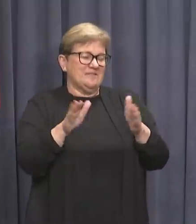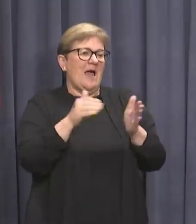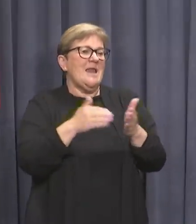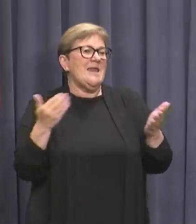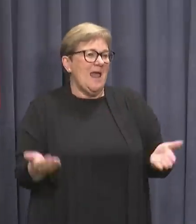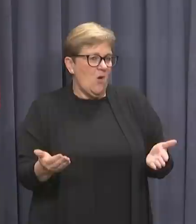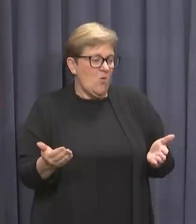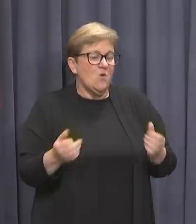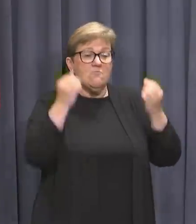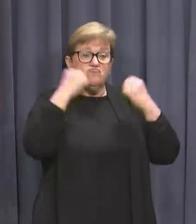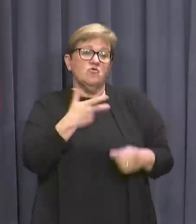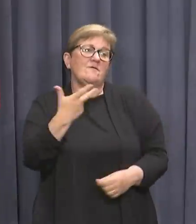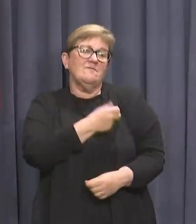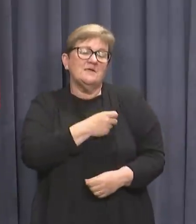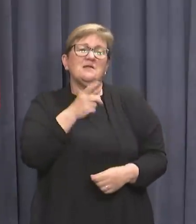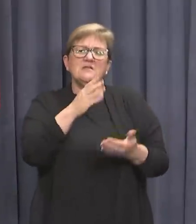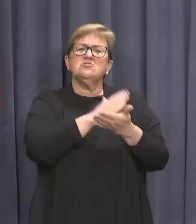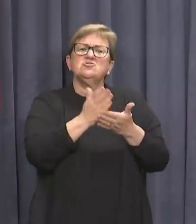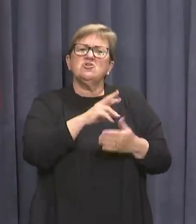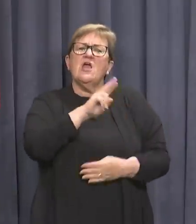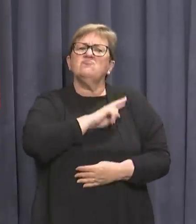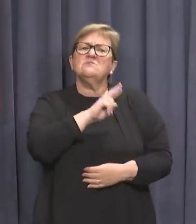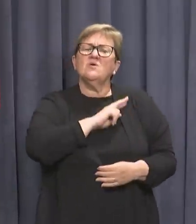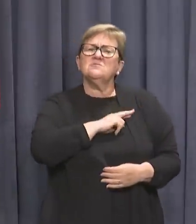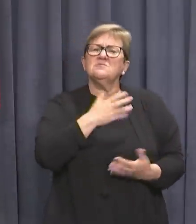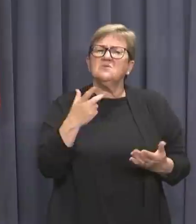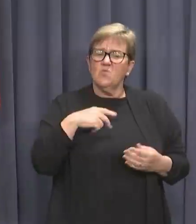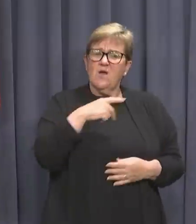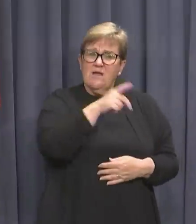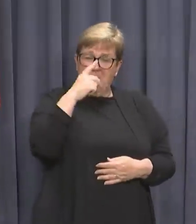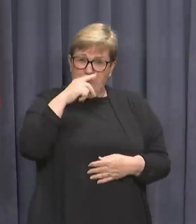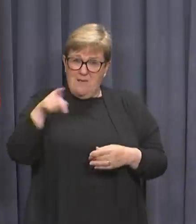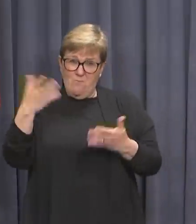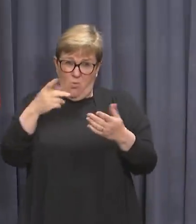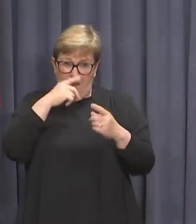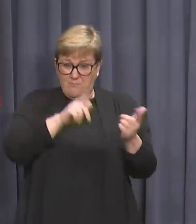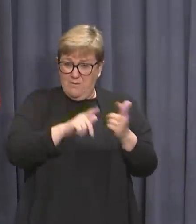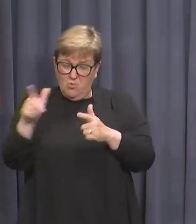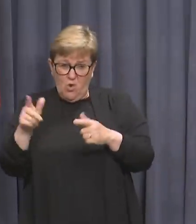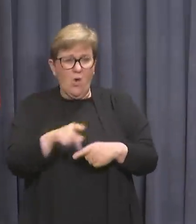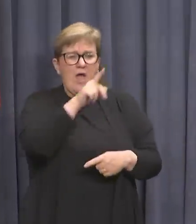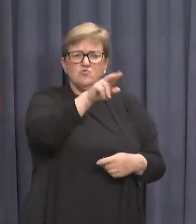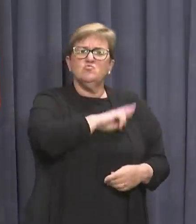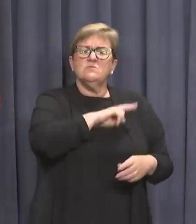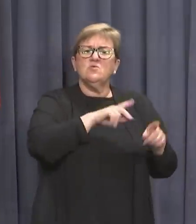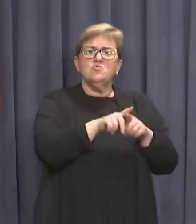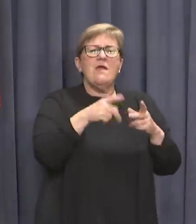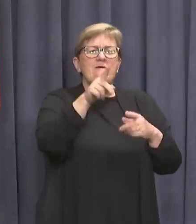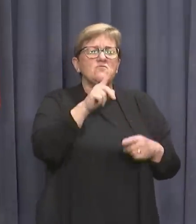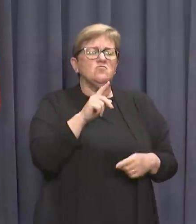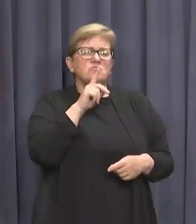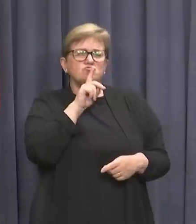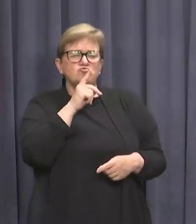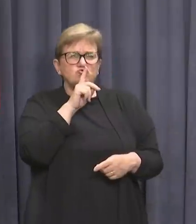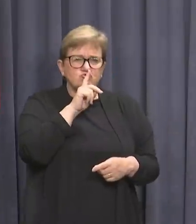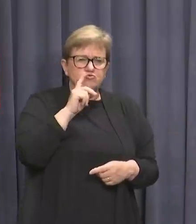Proof of vaccination is a shared responsibility, shared between the venue and the patron. If a patron attempts to sneak into a venue,